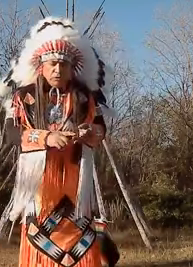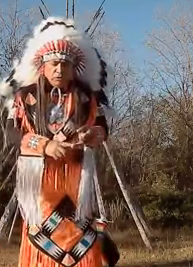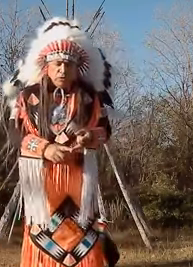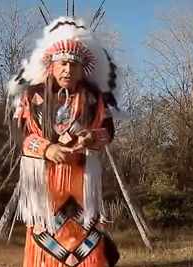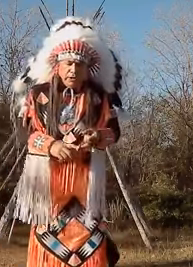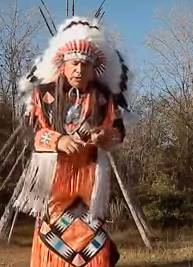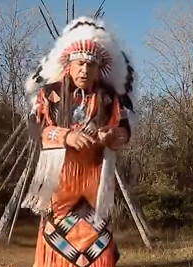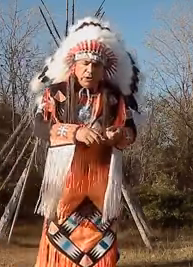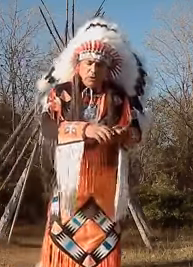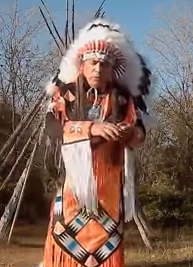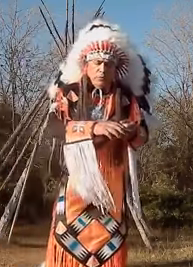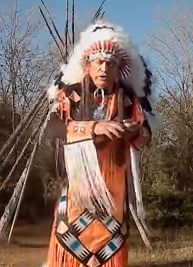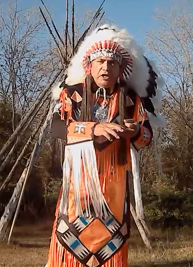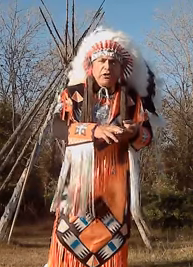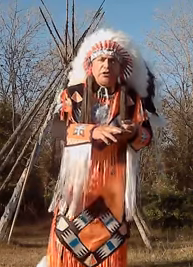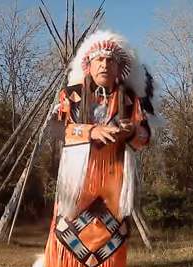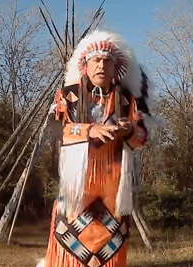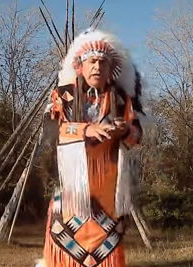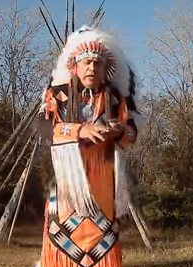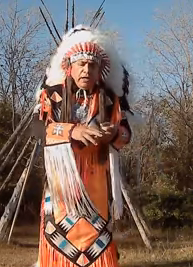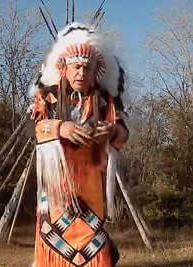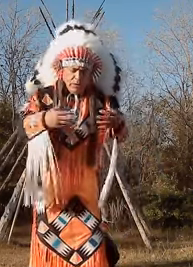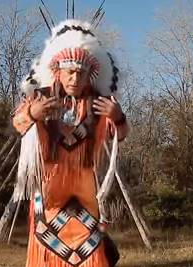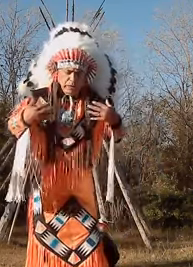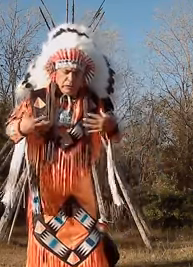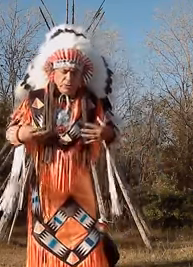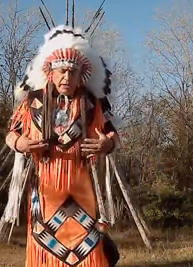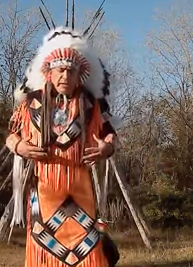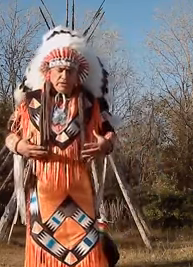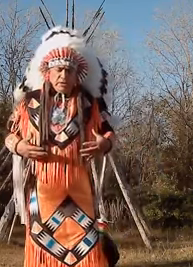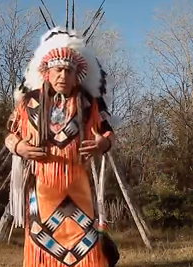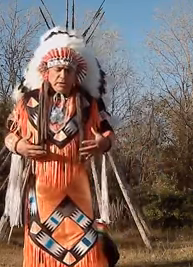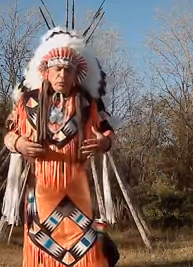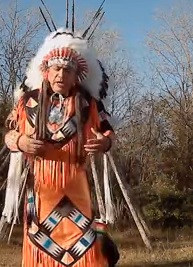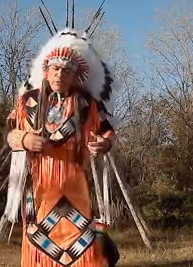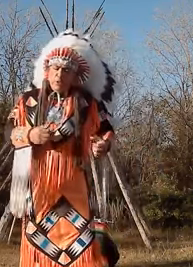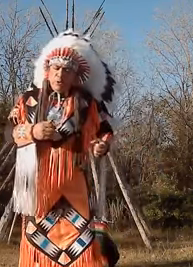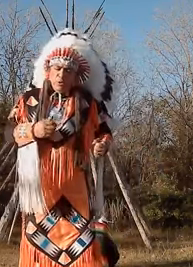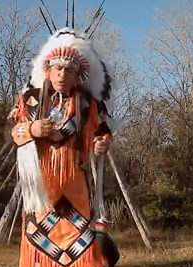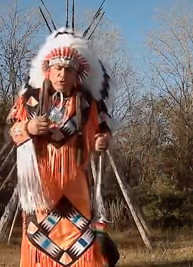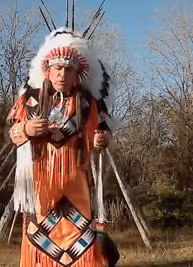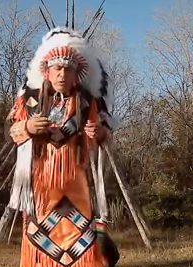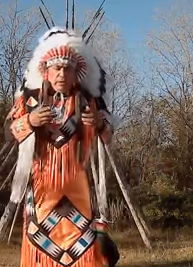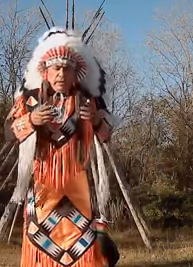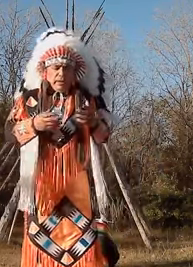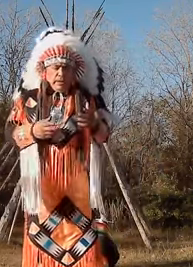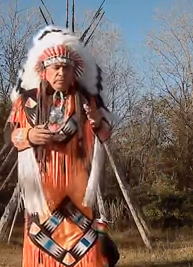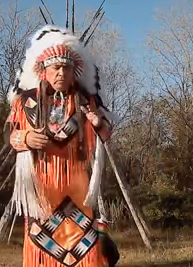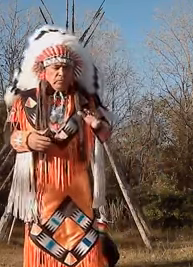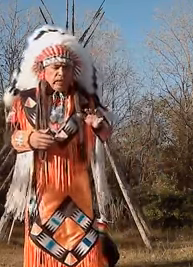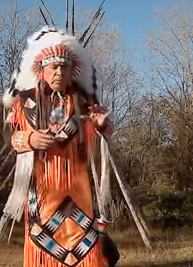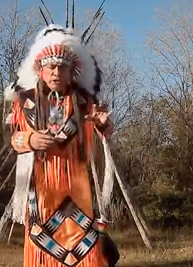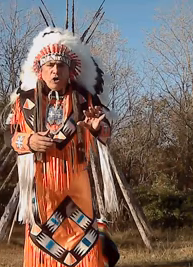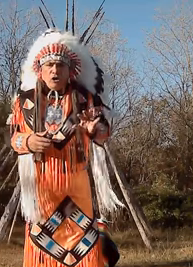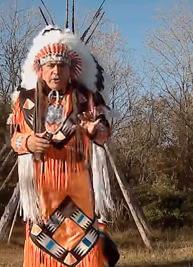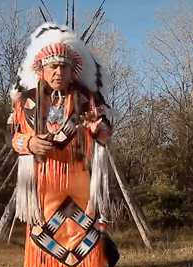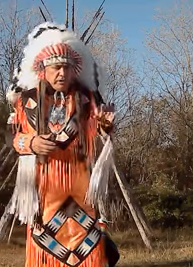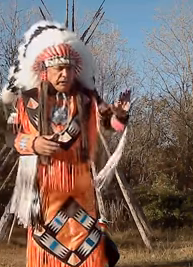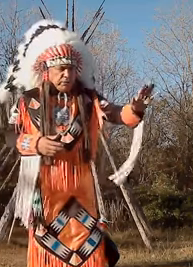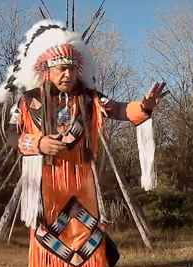the stories, you know, the rich history, the way we dressed, the way we moved. And was an artist. He was